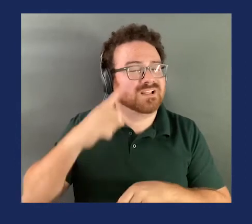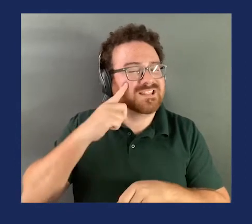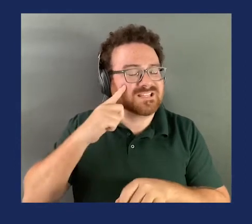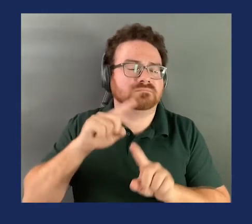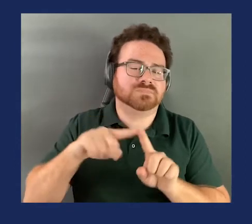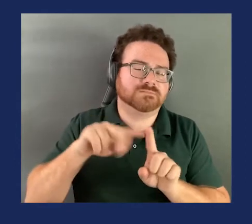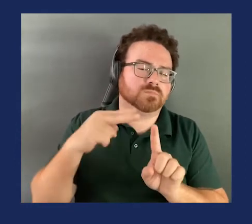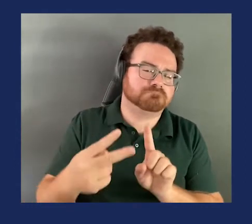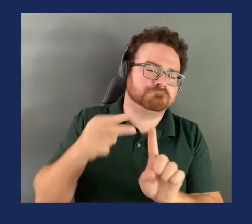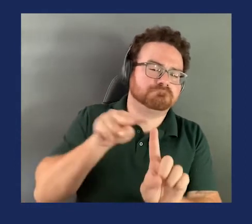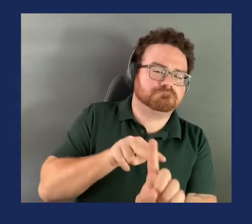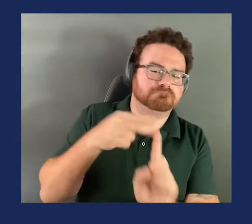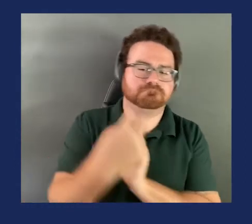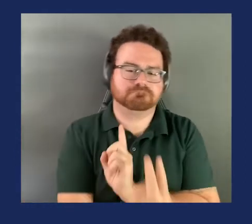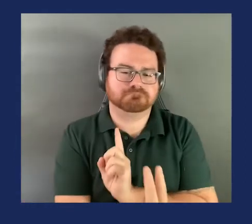perspectives.